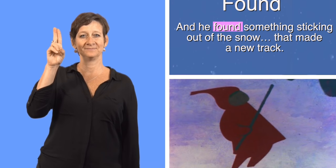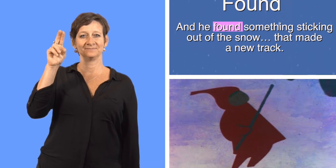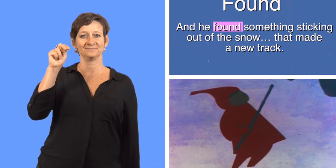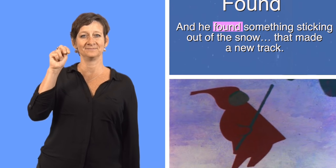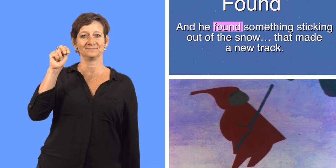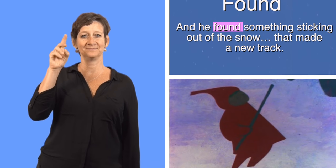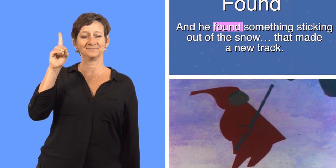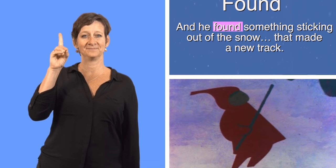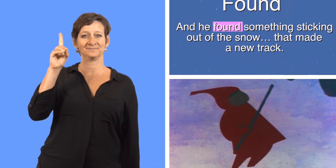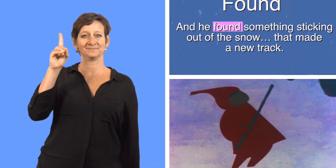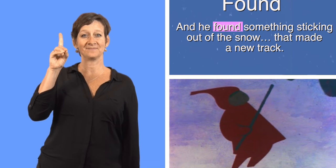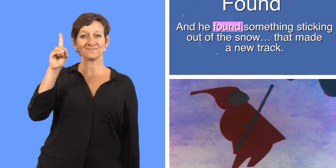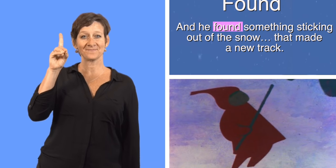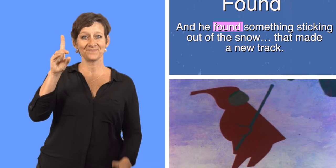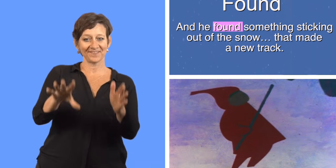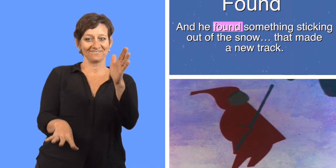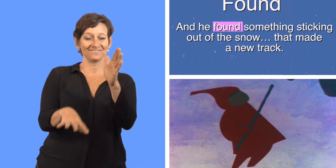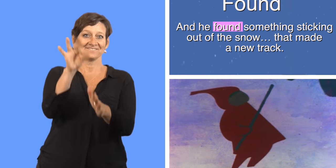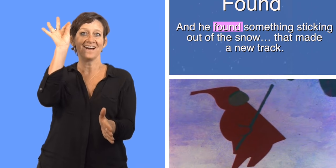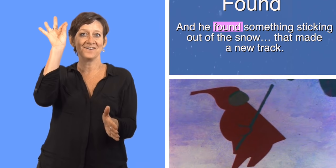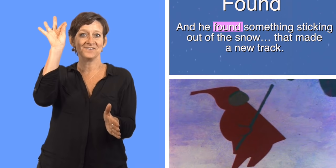Found, found